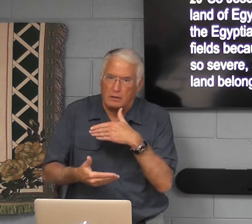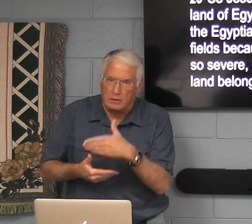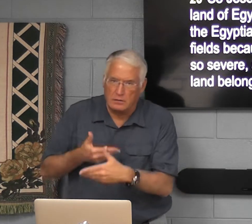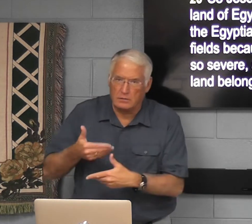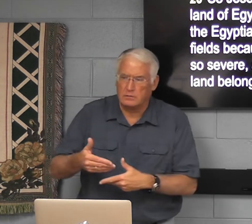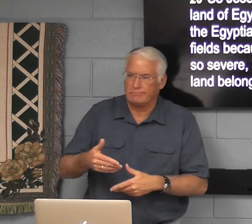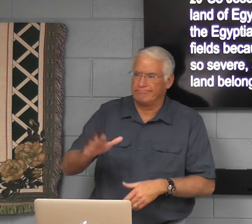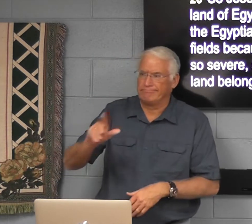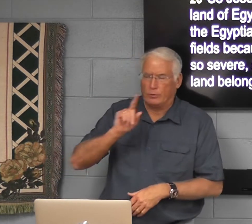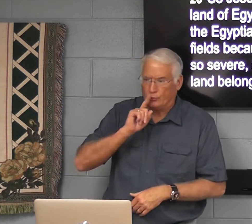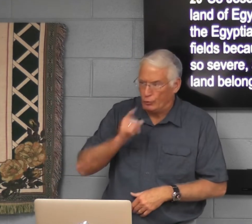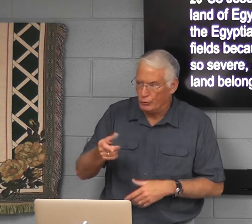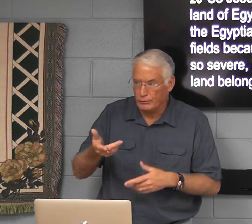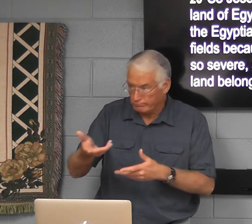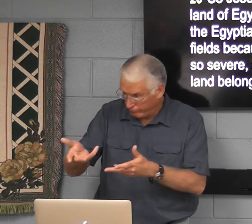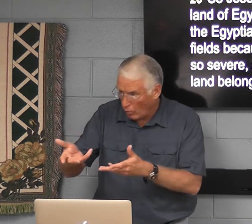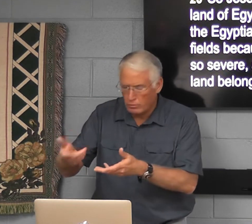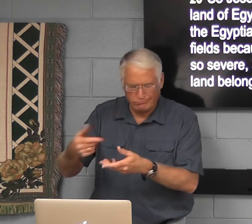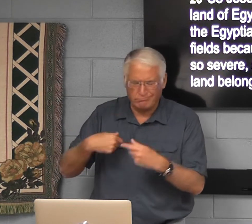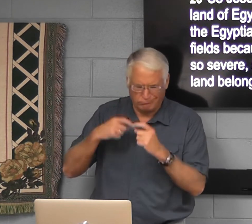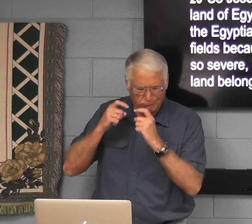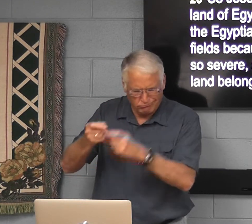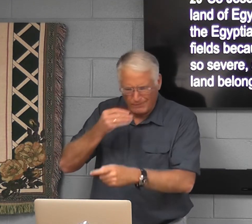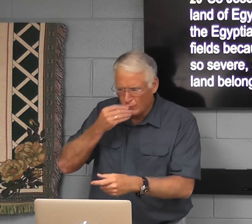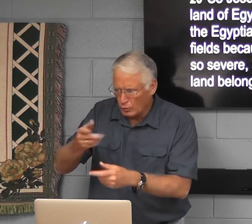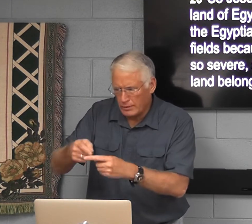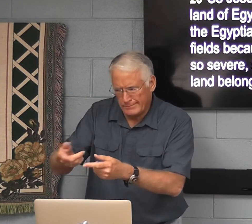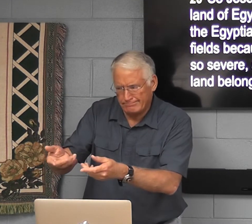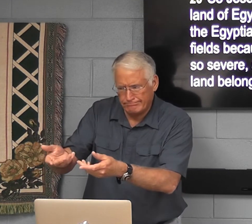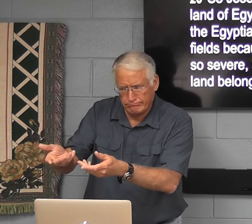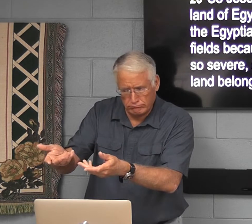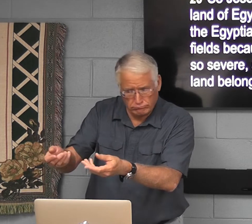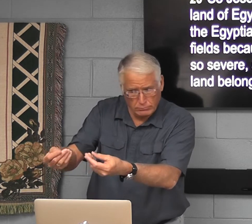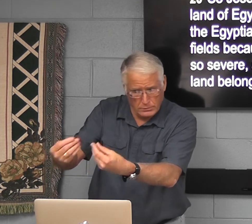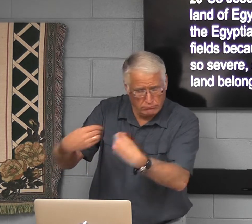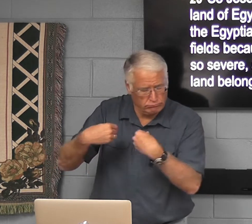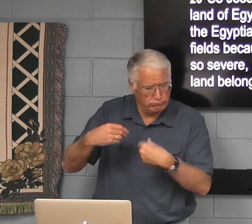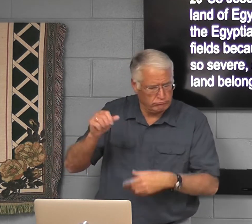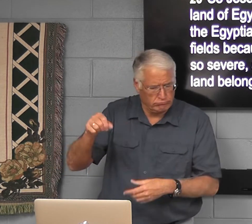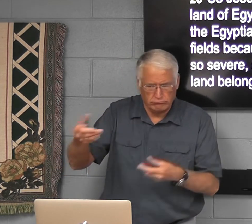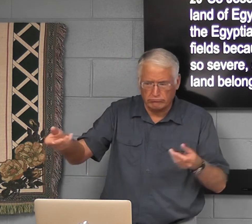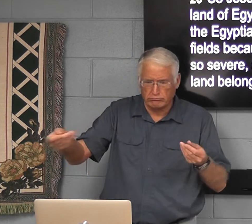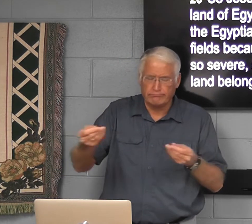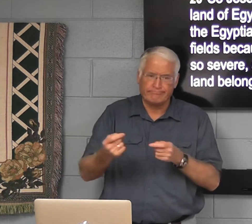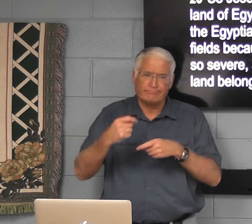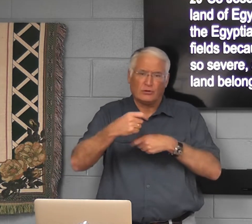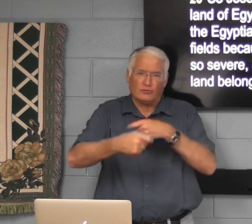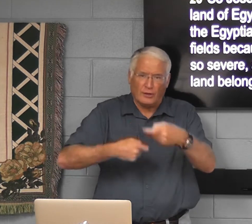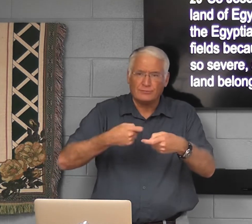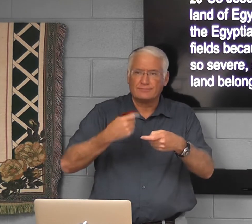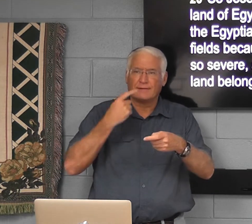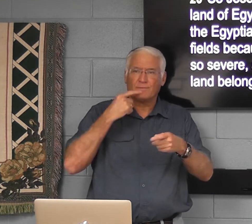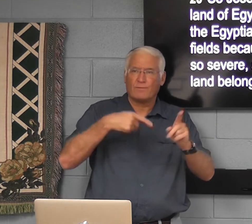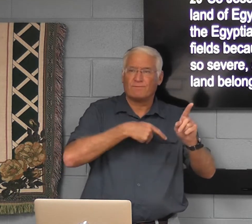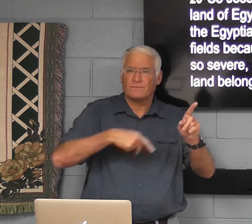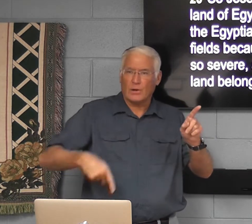No. He showed kindness. Sure. We'll give him food. Yes. It's an exchange